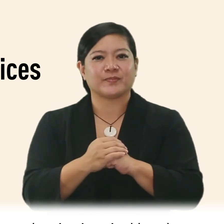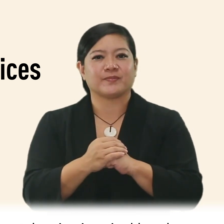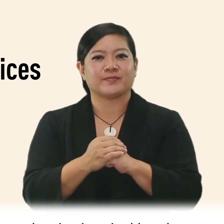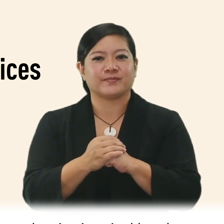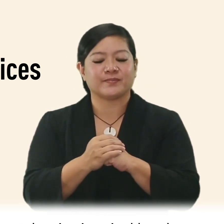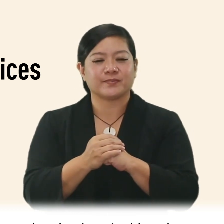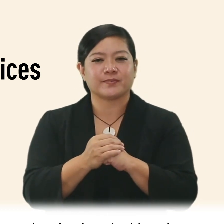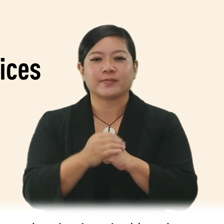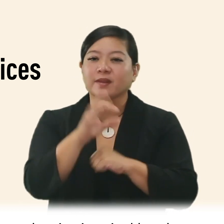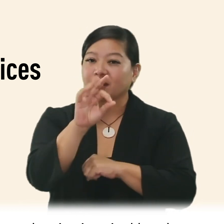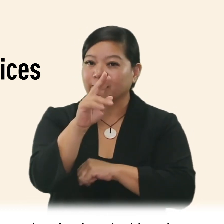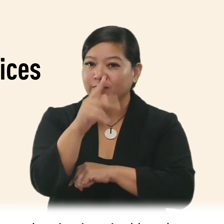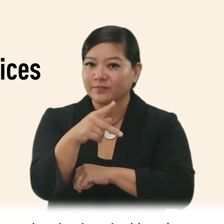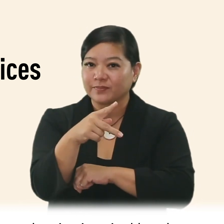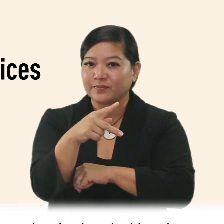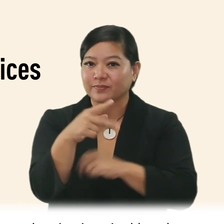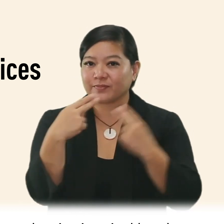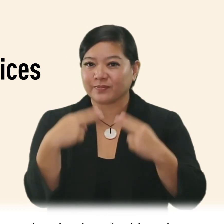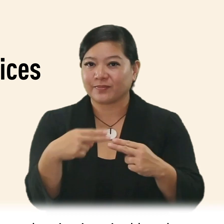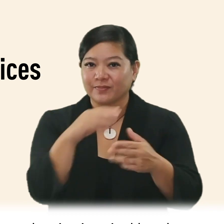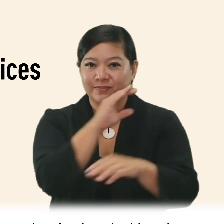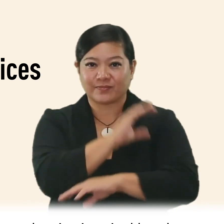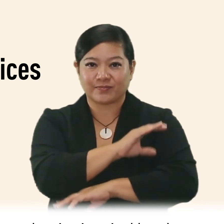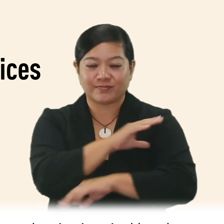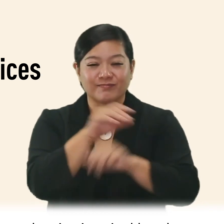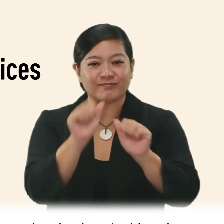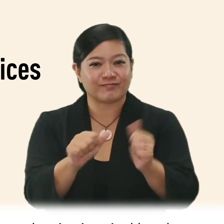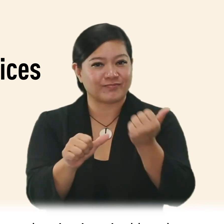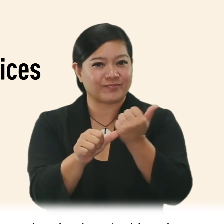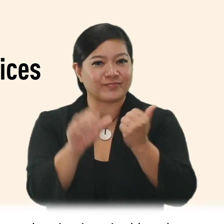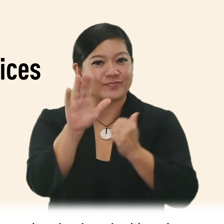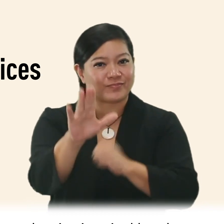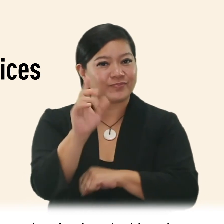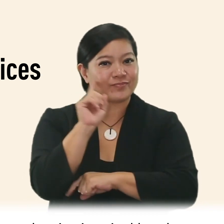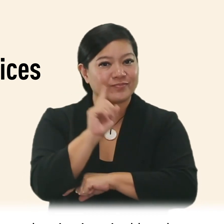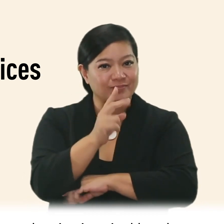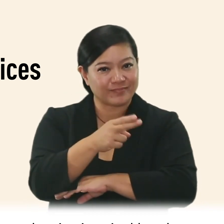FHP Health Center can assist your hearing impaired loved ones.